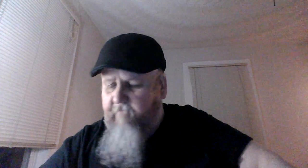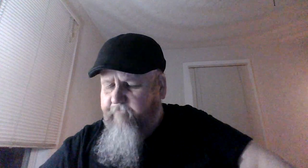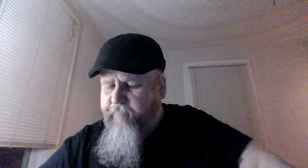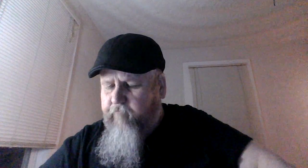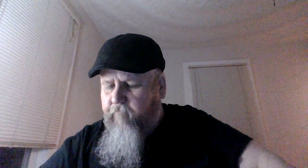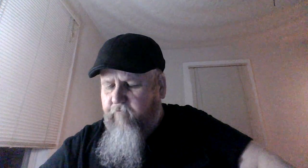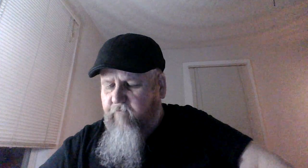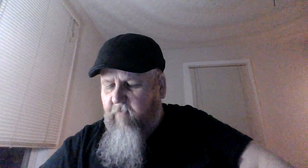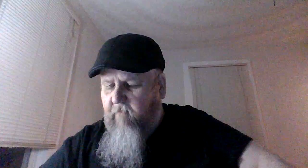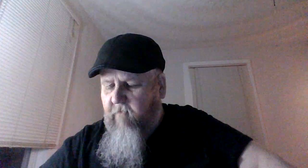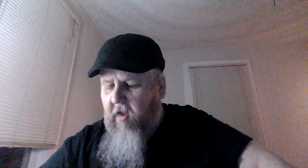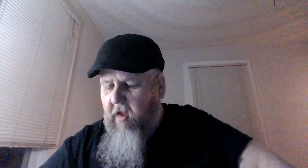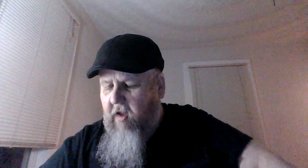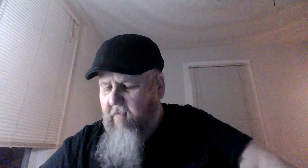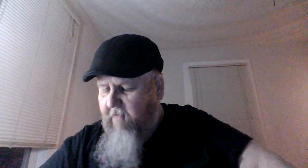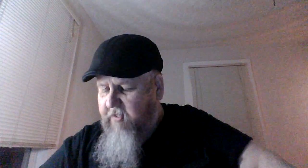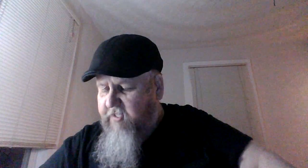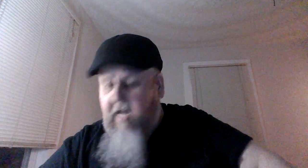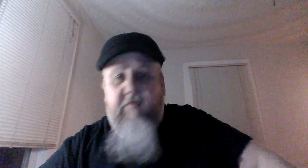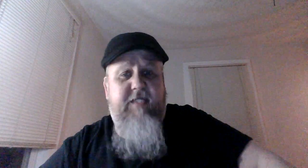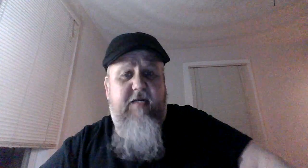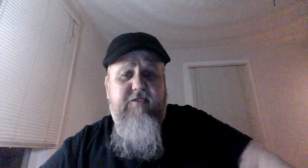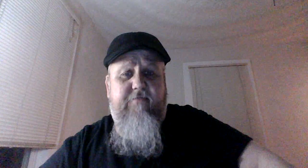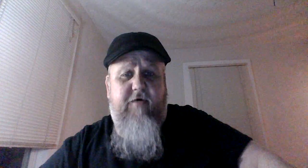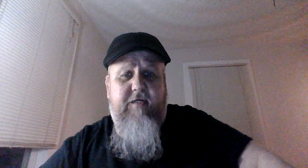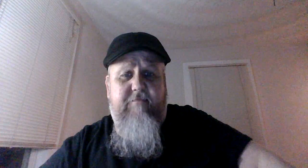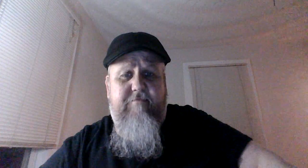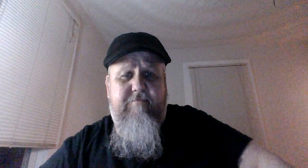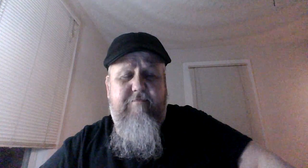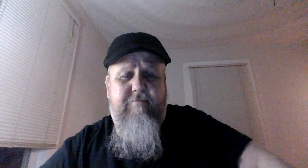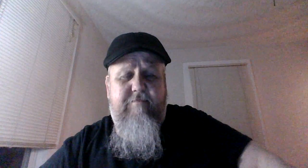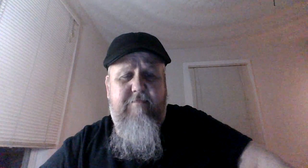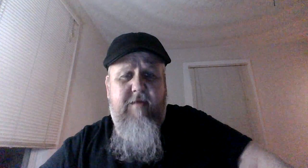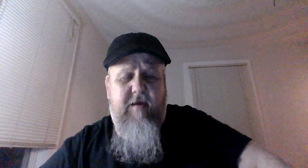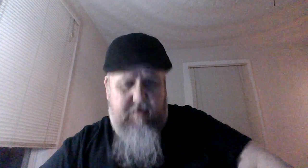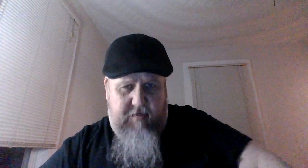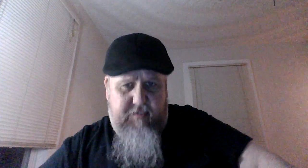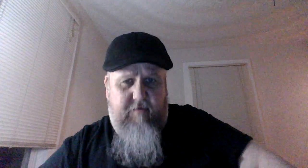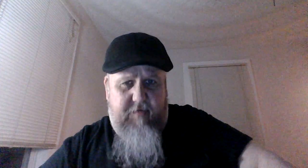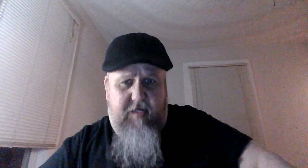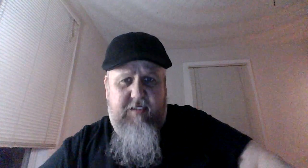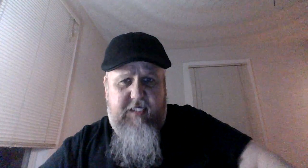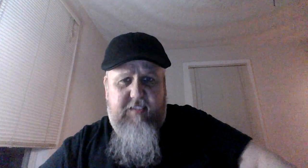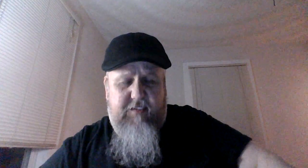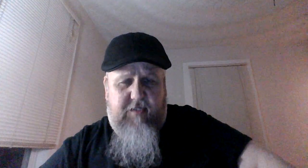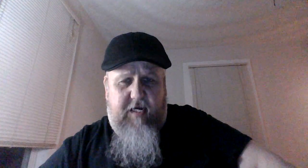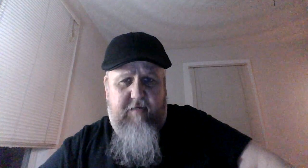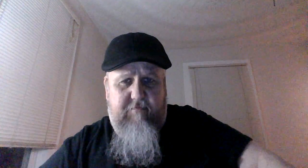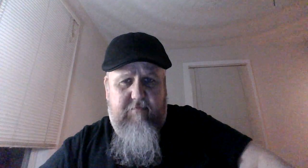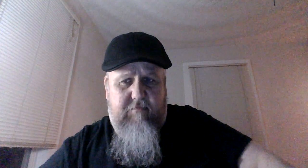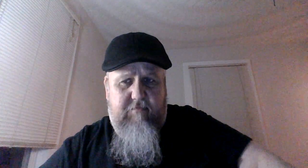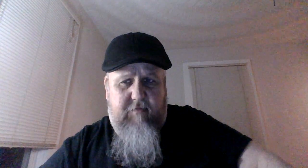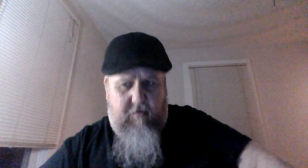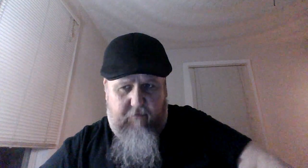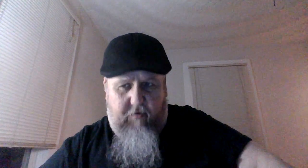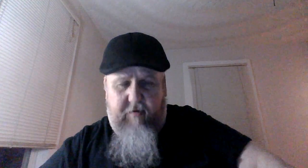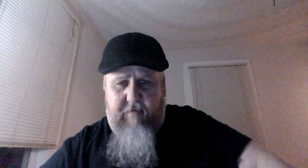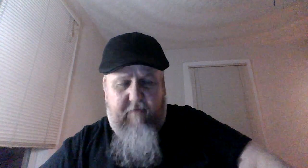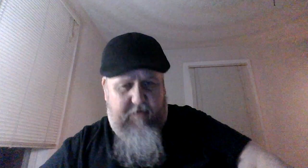I'm happy to say I was not disappointed so if you get a chance to try it go for it I think